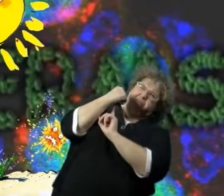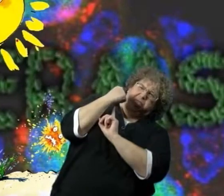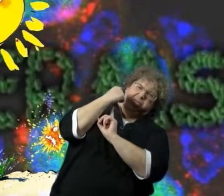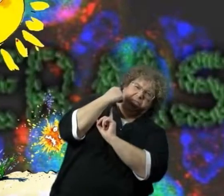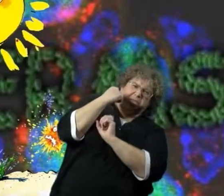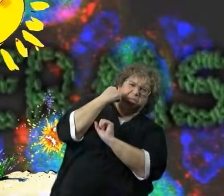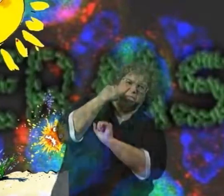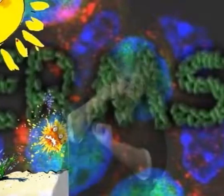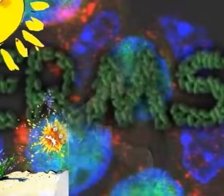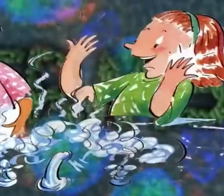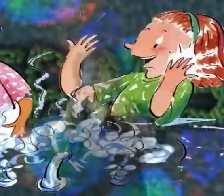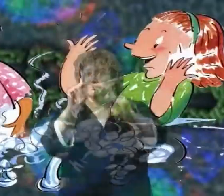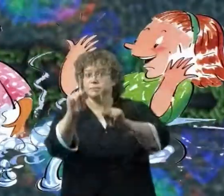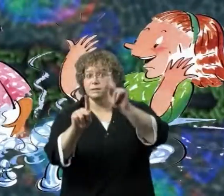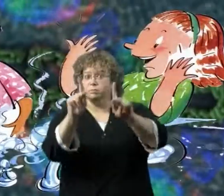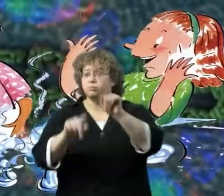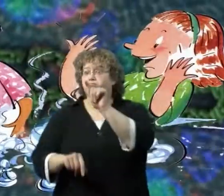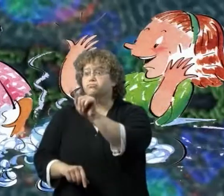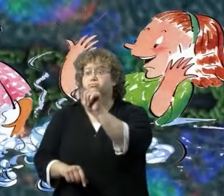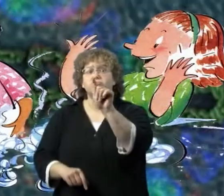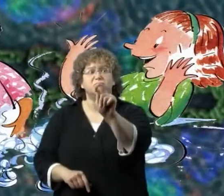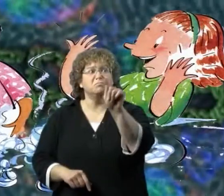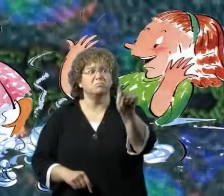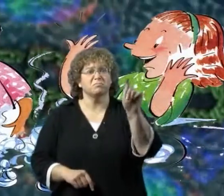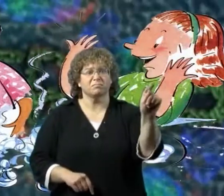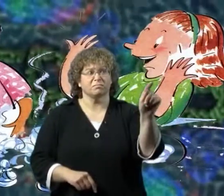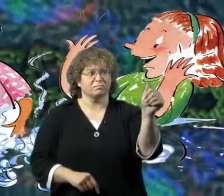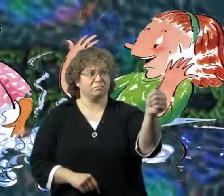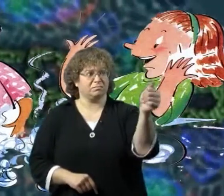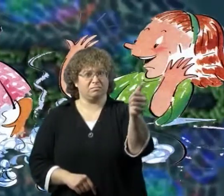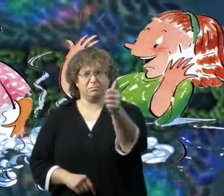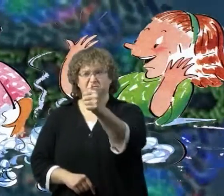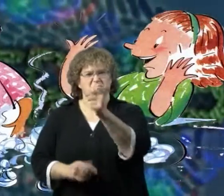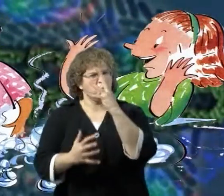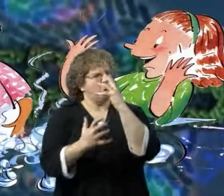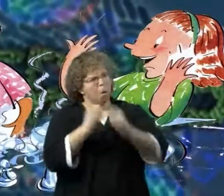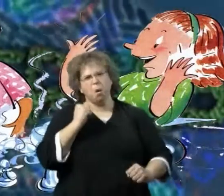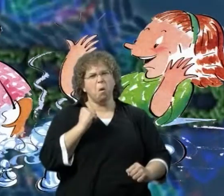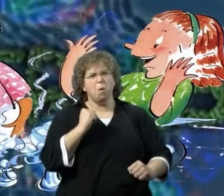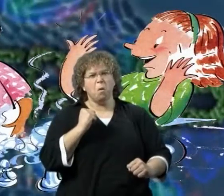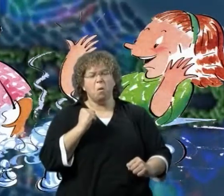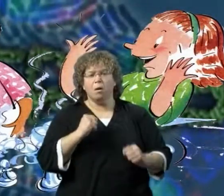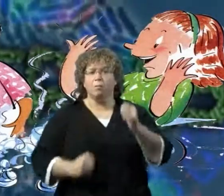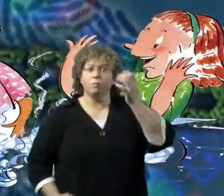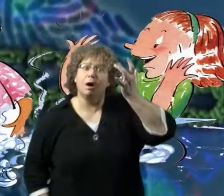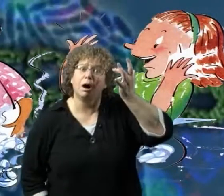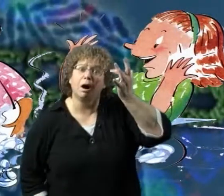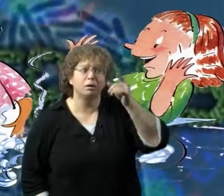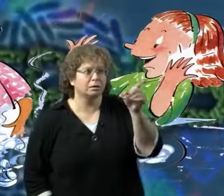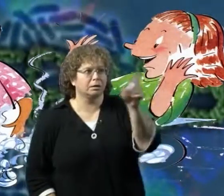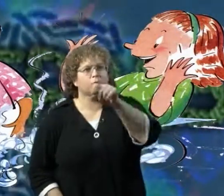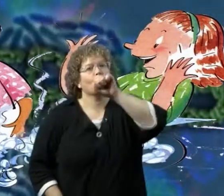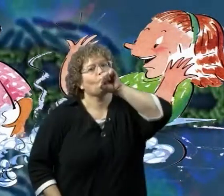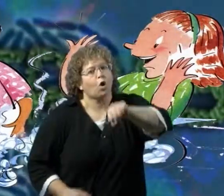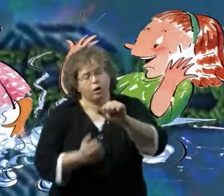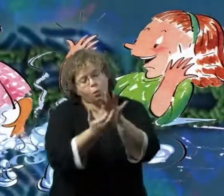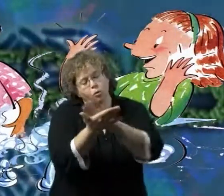Some folks we meet are very mean Rub-dub-a-scrubbers keep everything clean